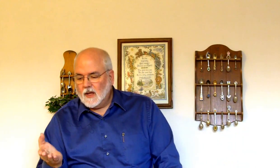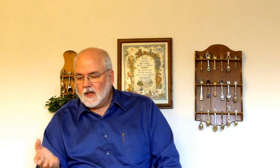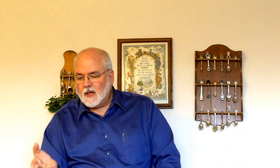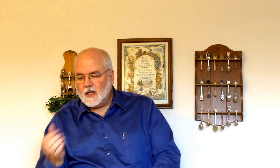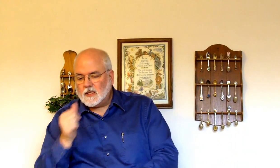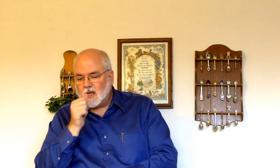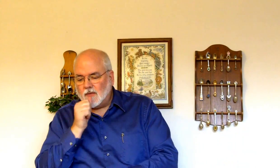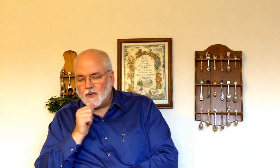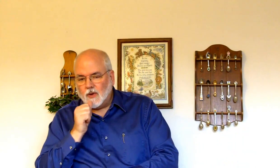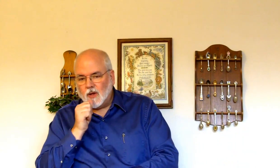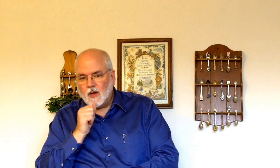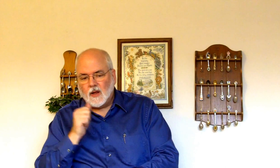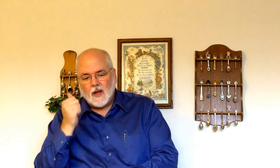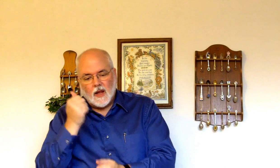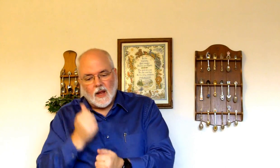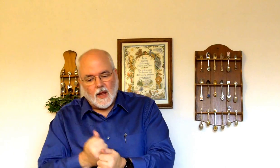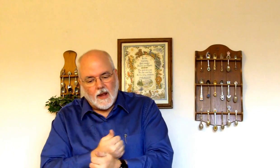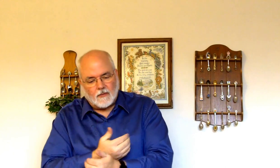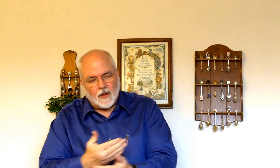He suffered. Everything.